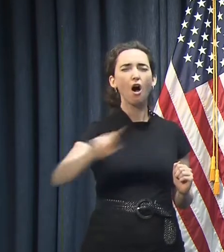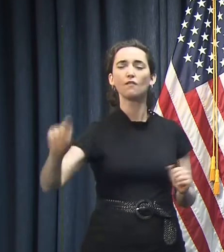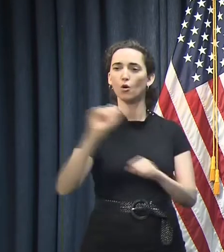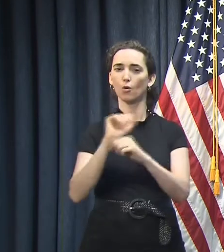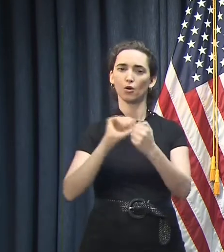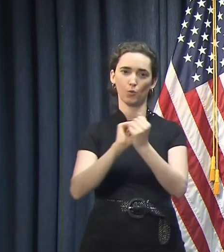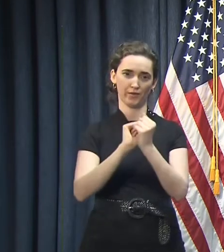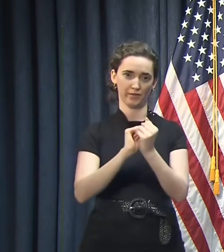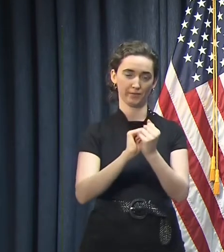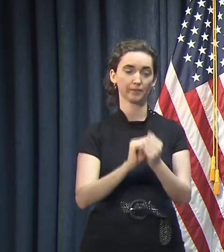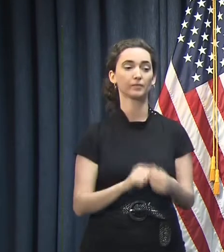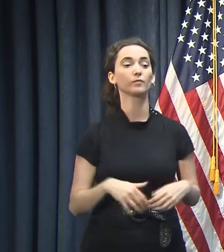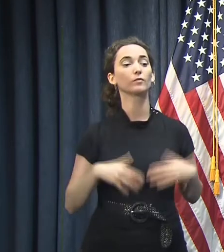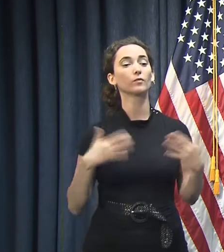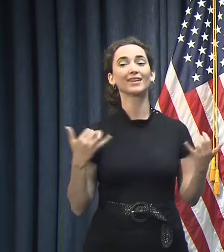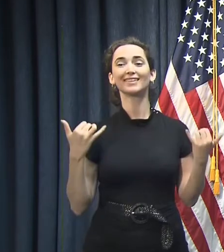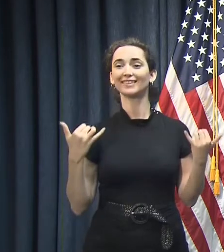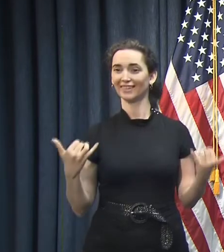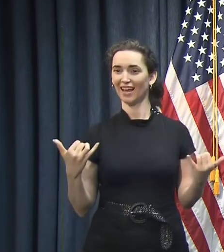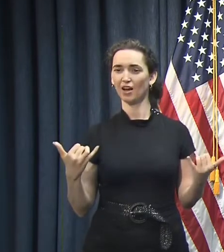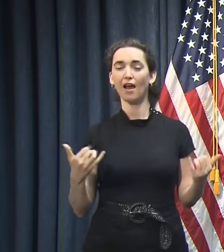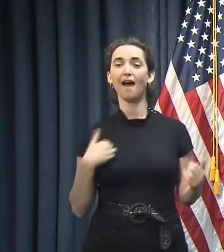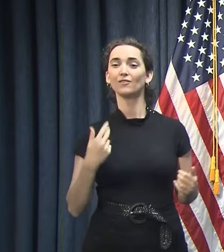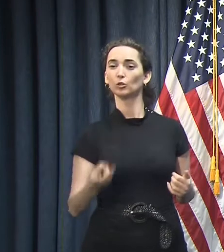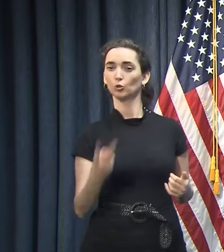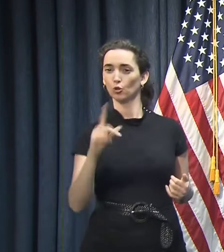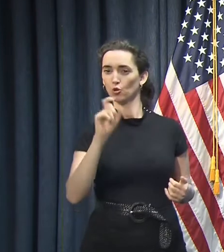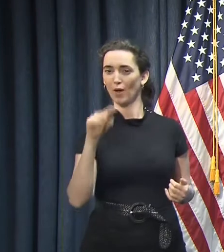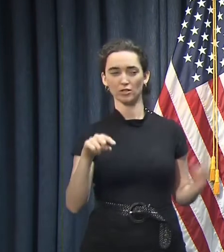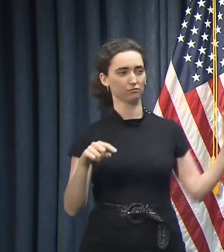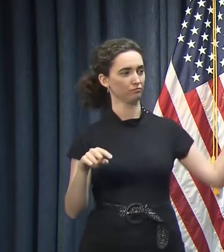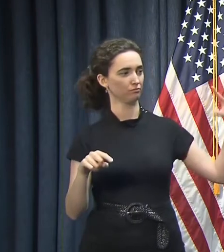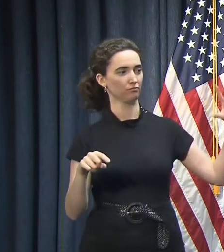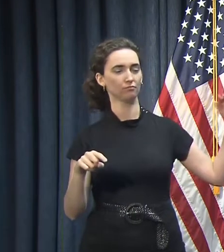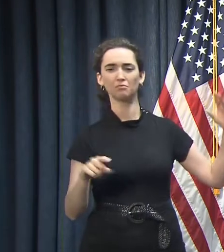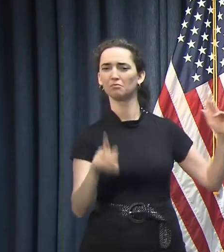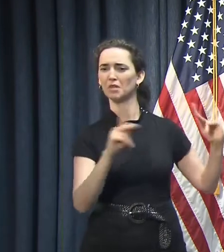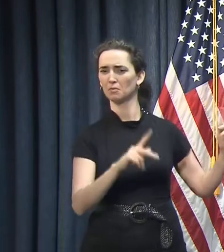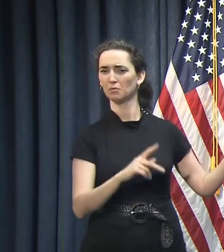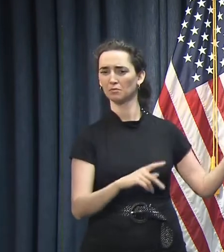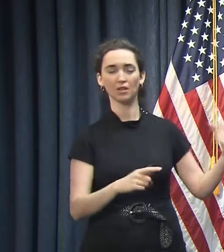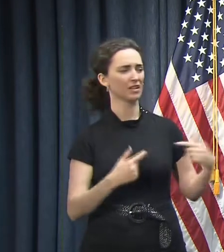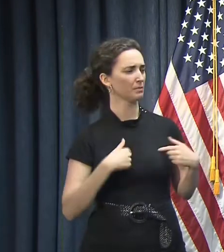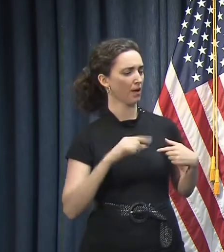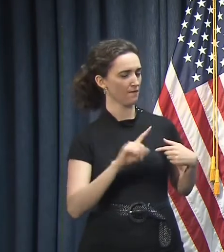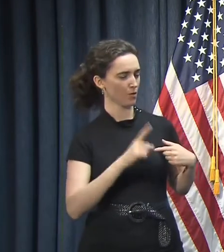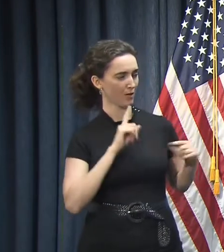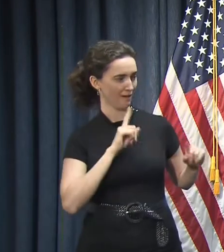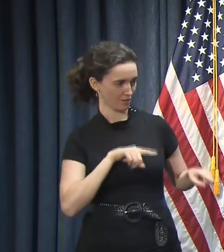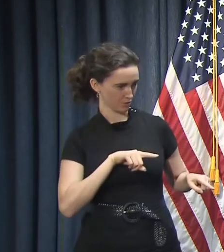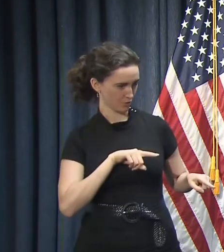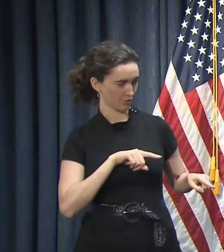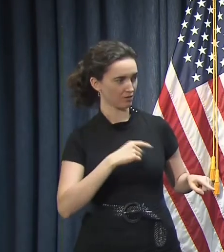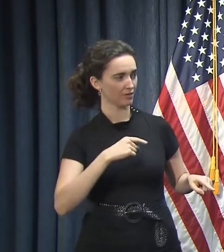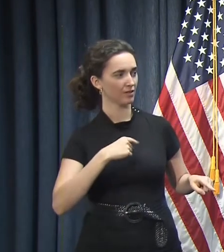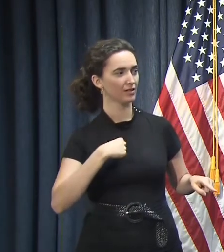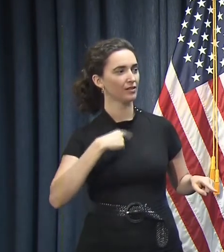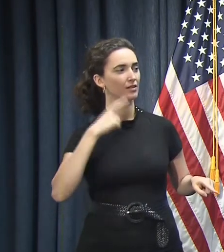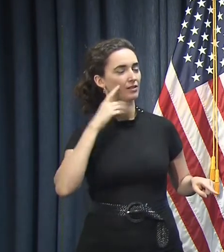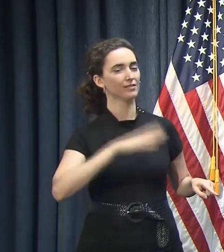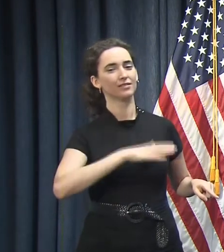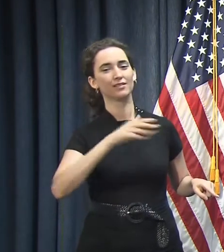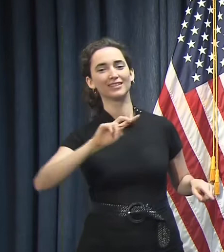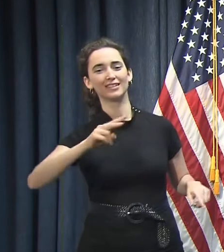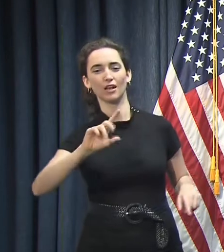with that, we're going to get to a couple of questions from the public. I think I'll take the first one, and I'm going to ask